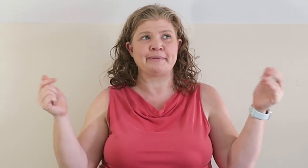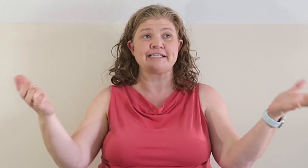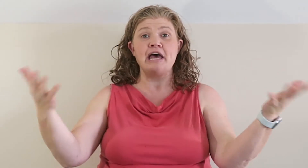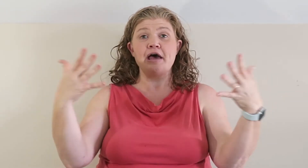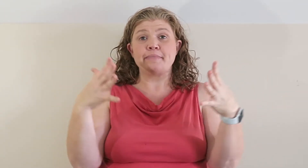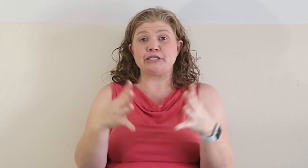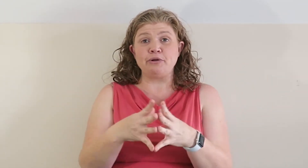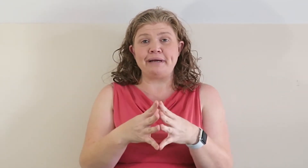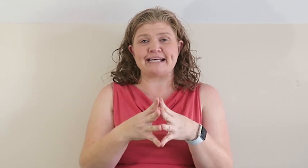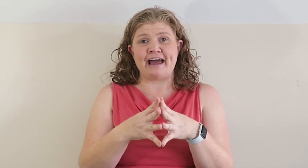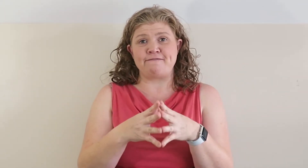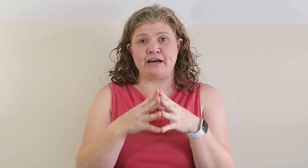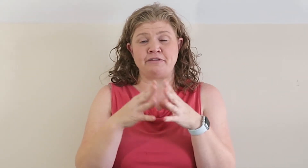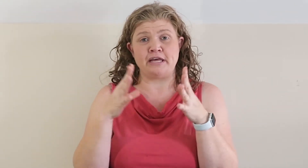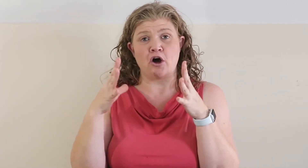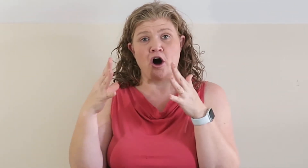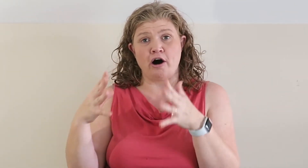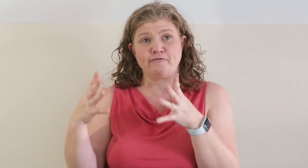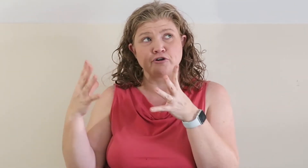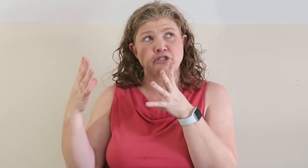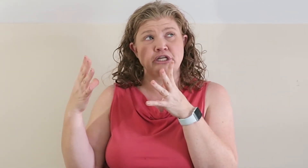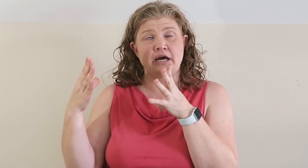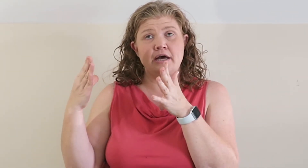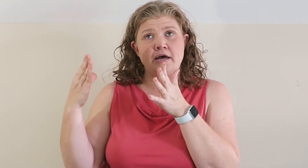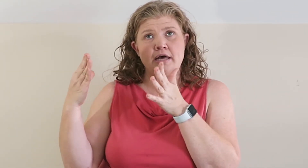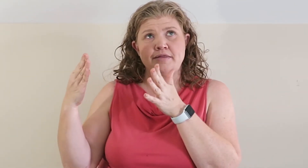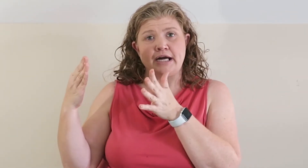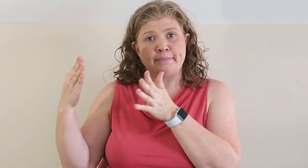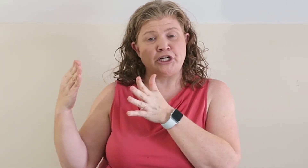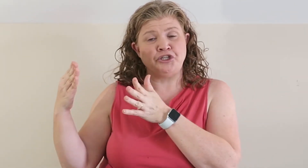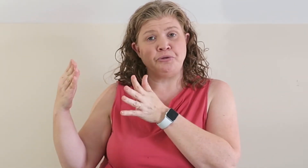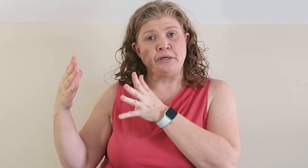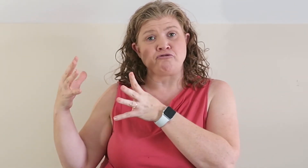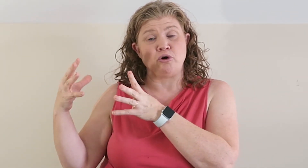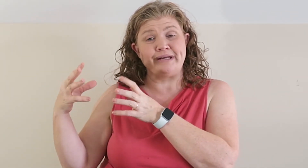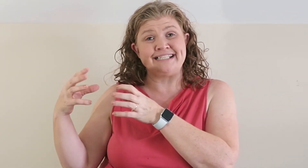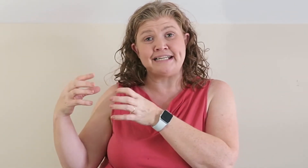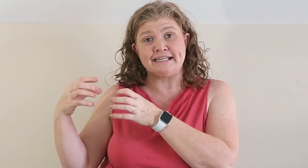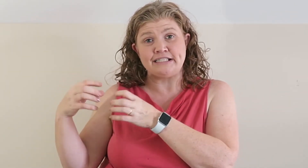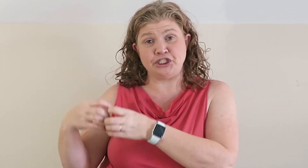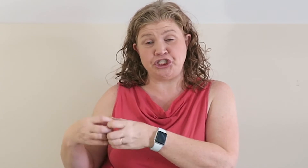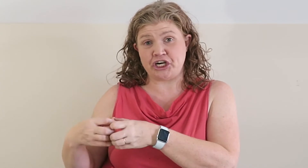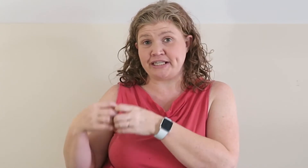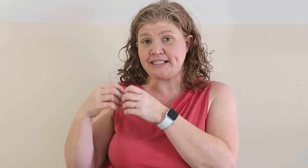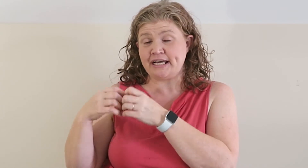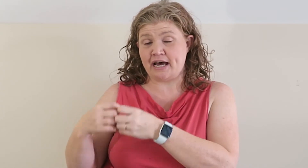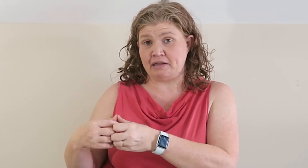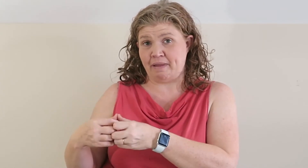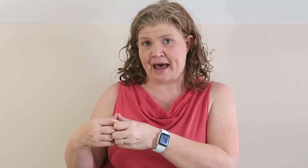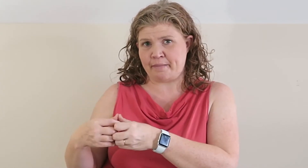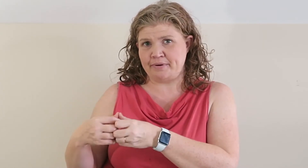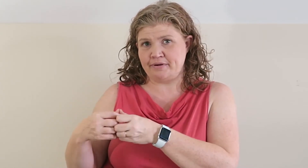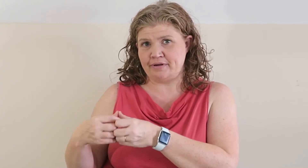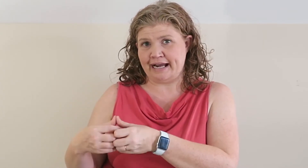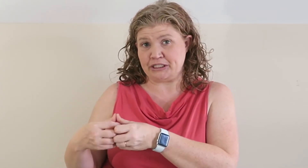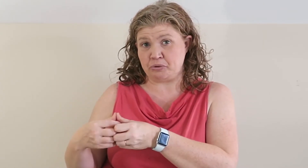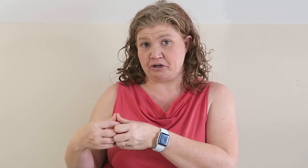comments. But the only place I found that offers the option to enroll in just a lab high school,